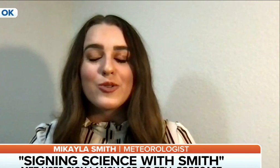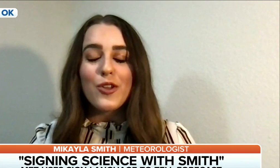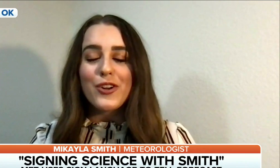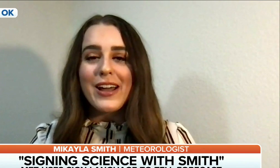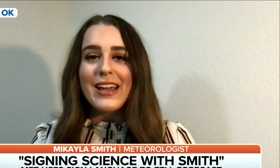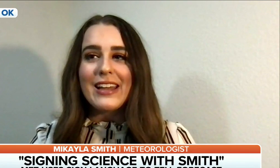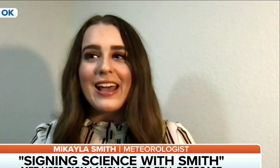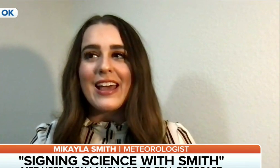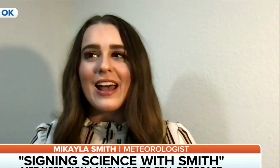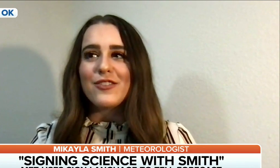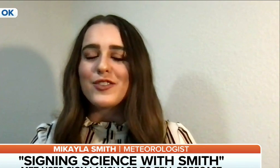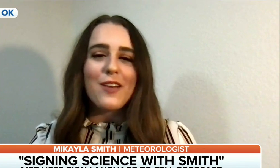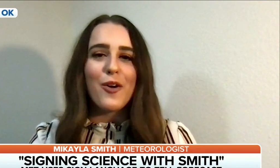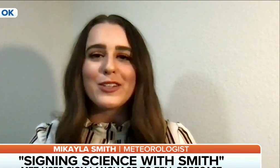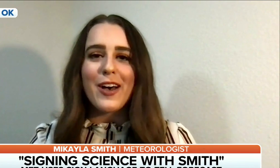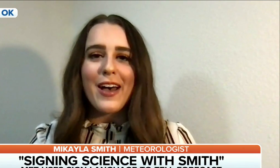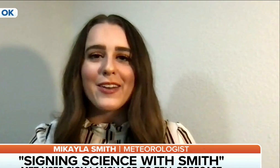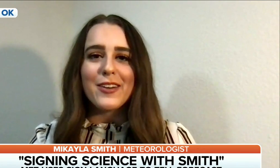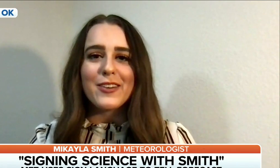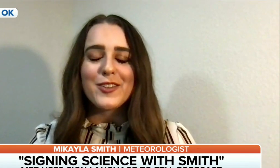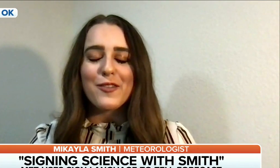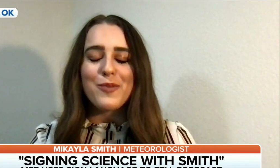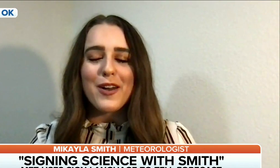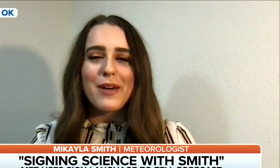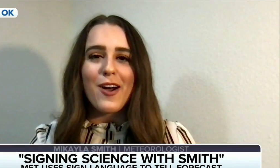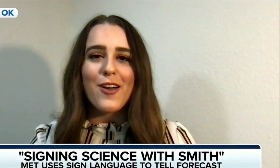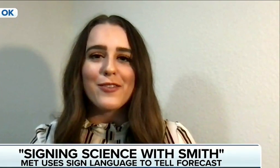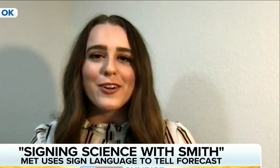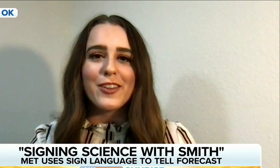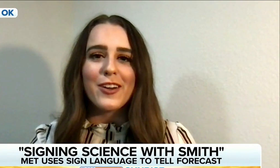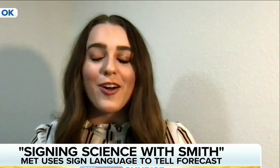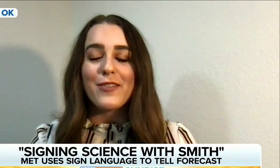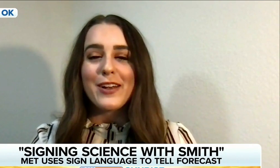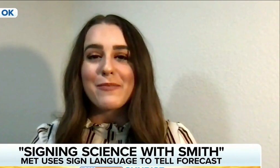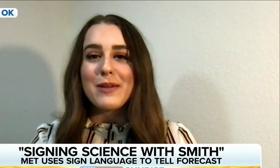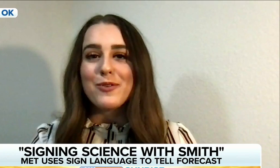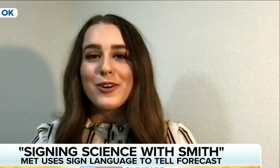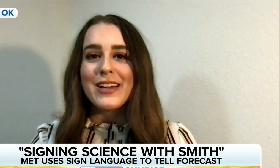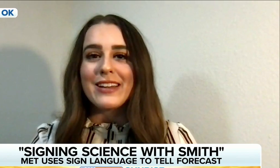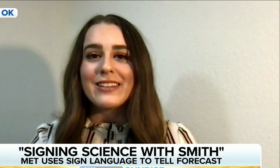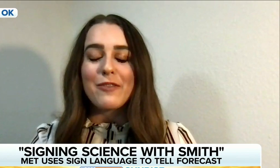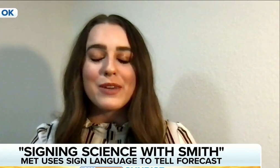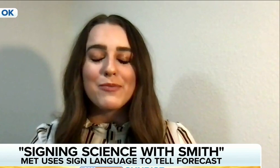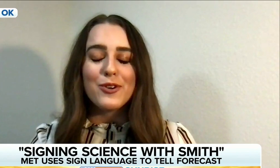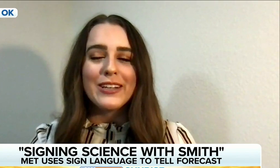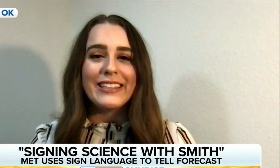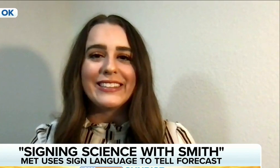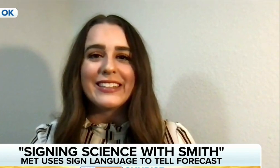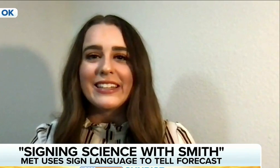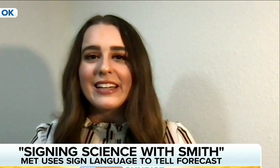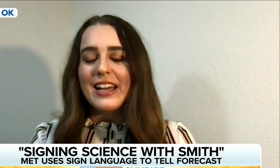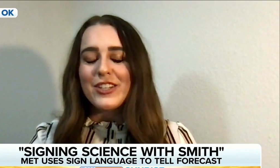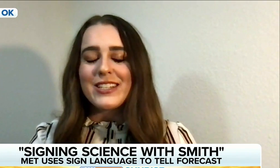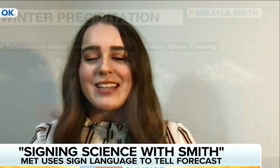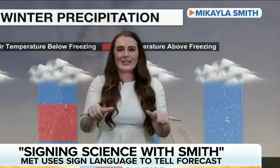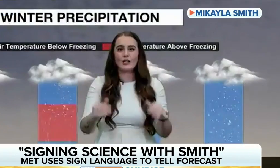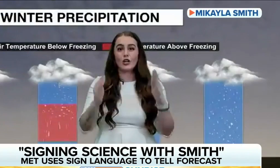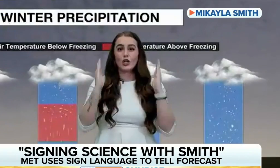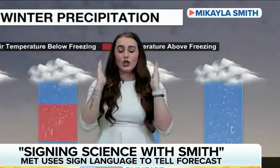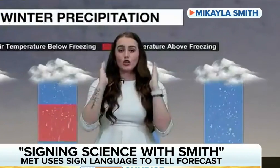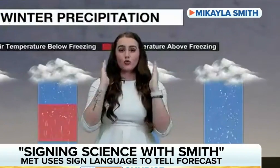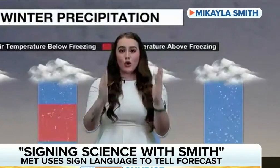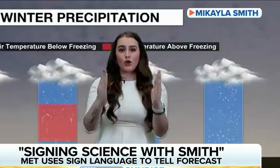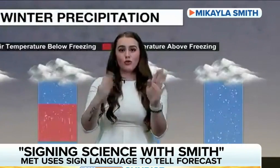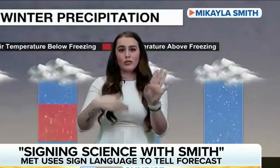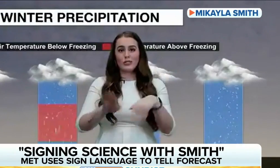twelfth grade, and I just have always had a soft spot in my heart for the hard-of-hearing people and deaf people and just decided